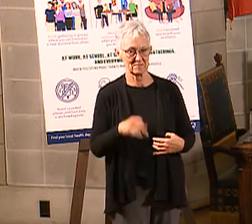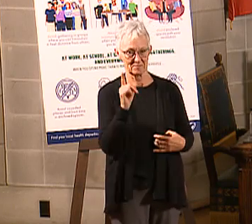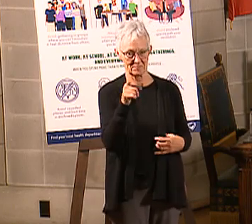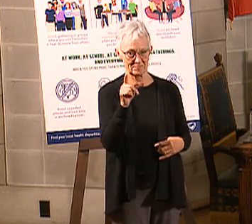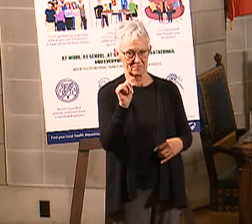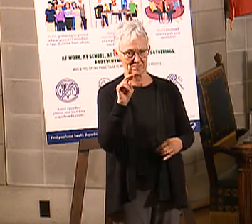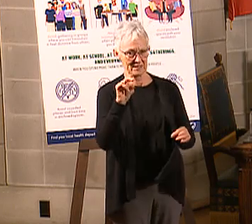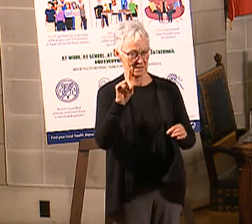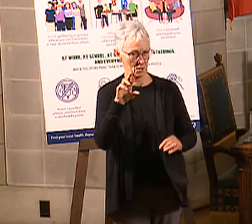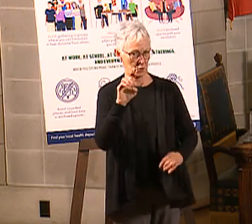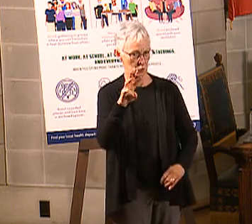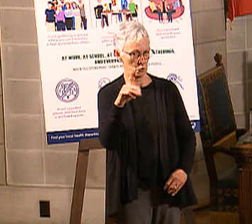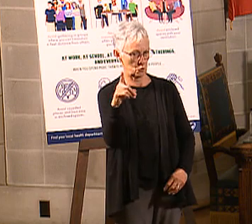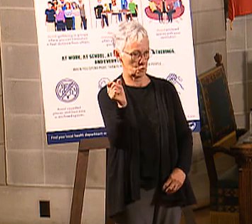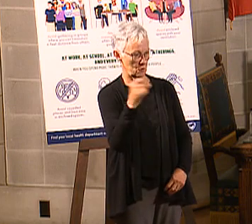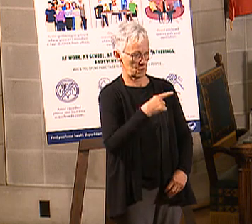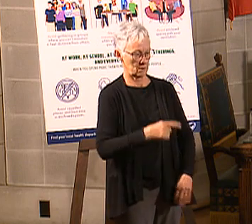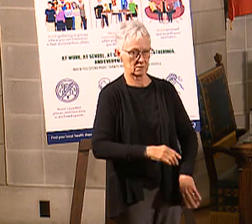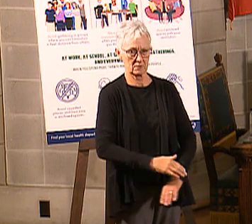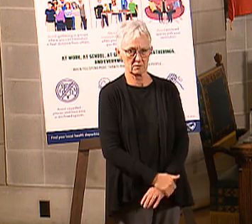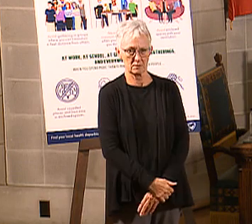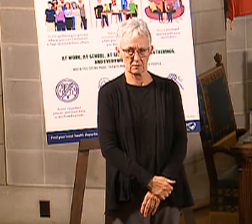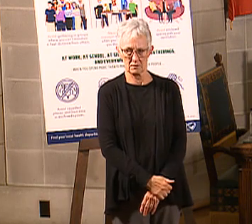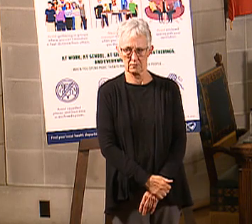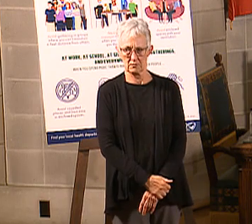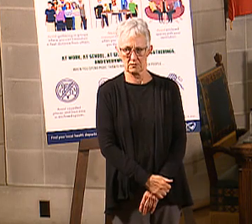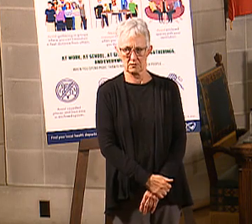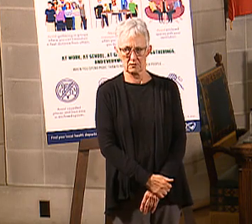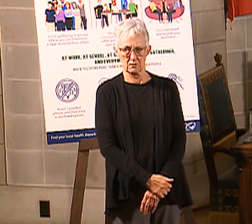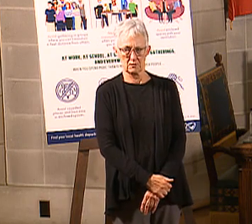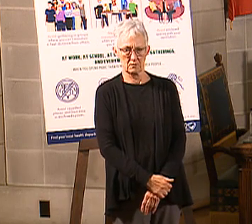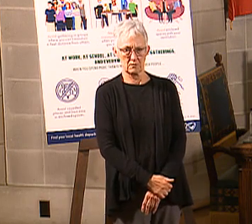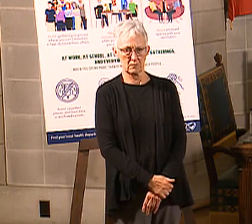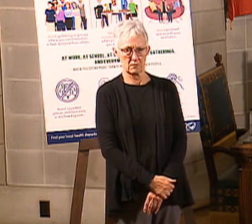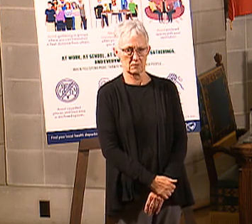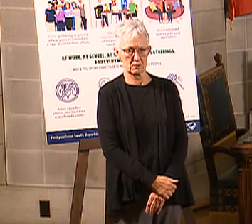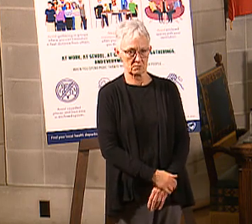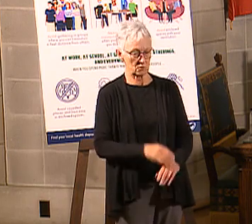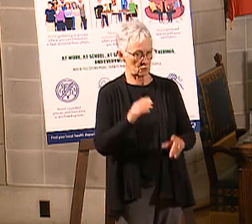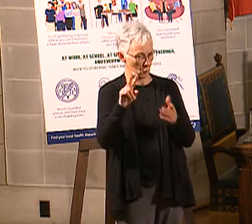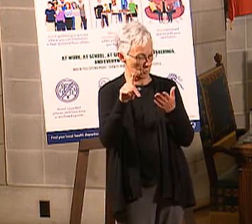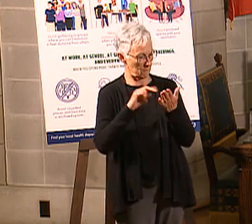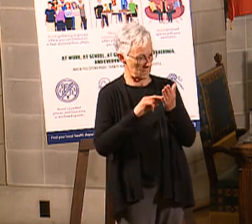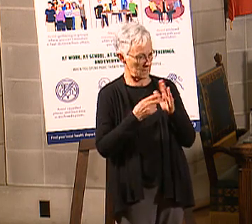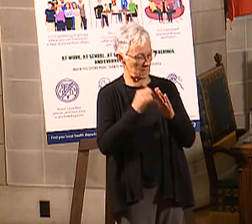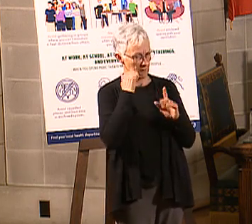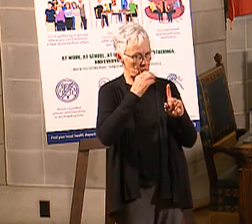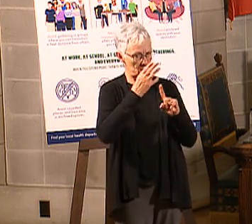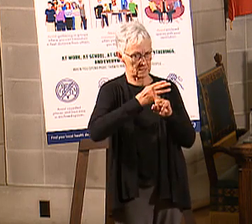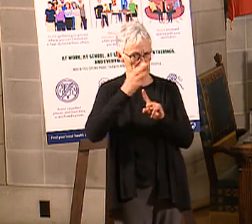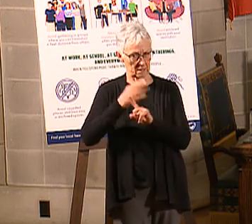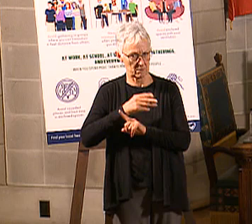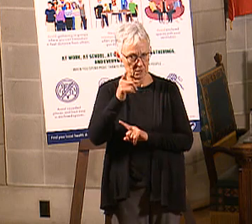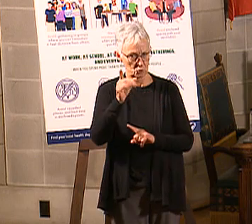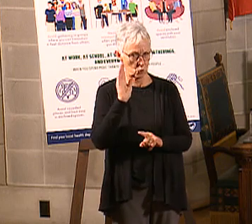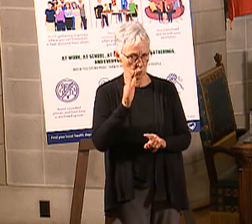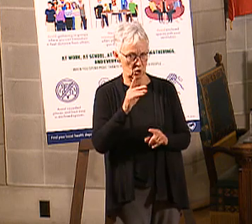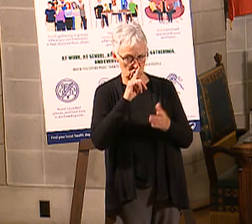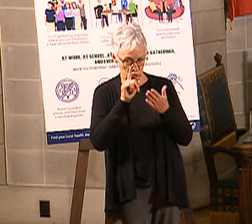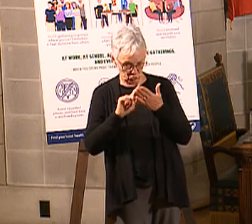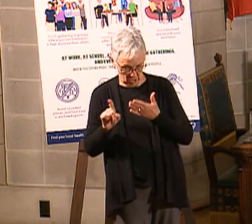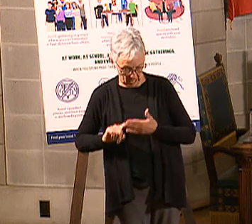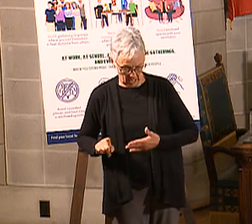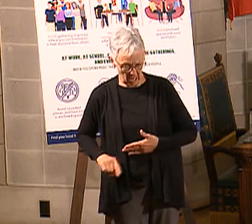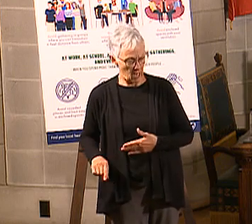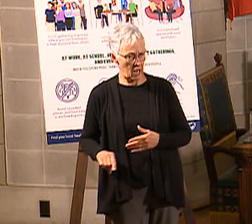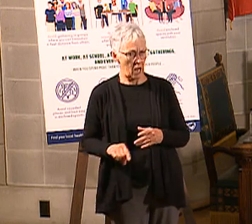So how, is it every six months that you check all these? Yes. How do you verify whether or not